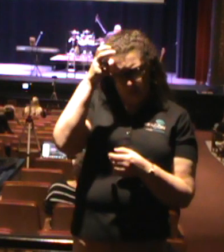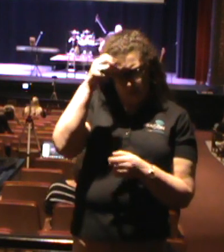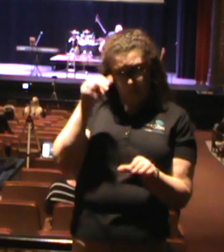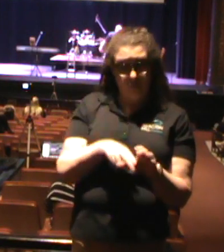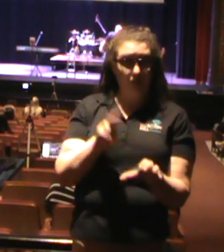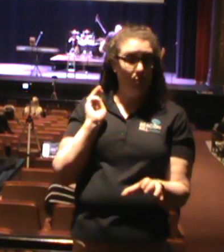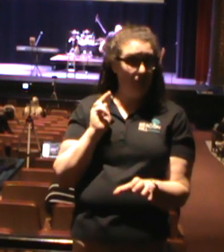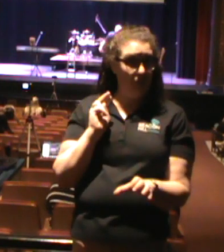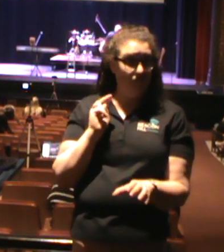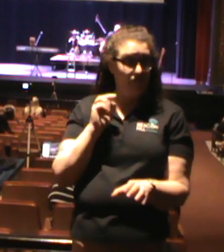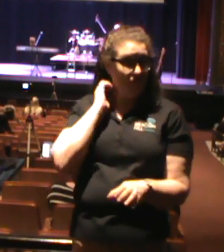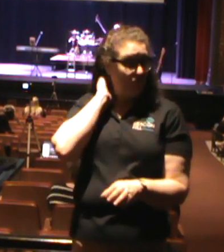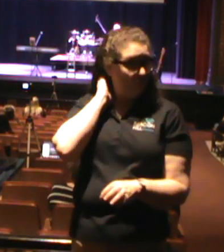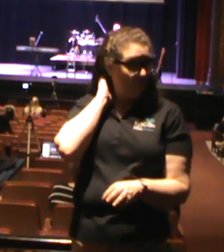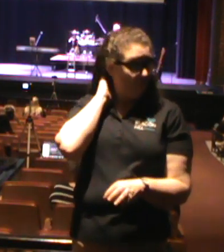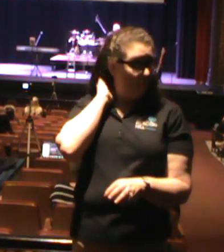home?